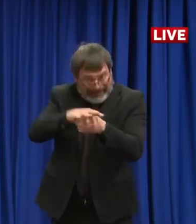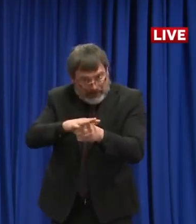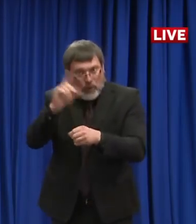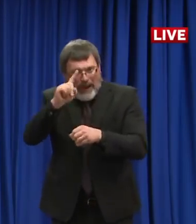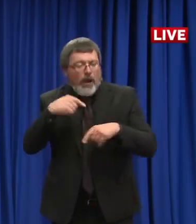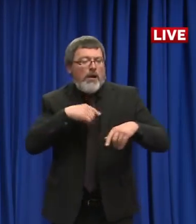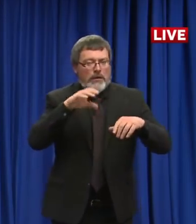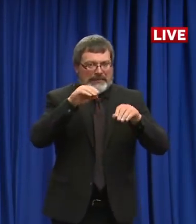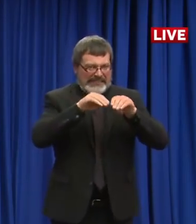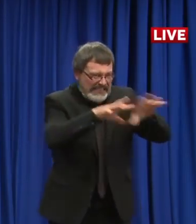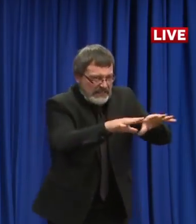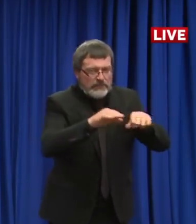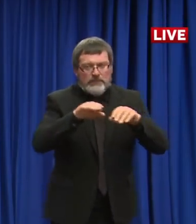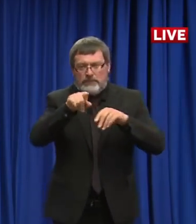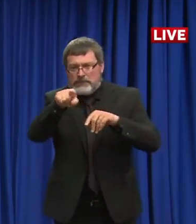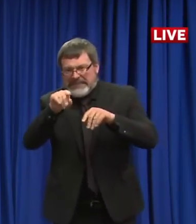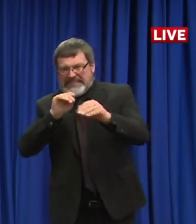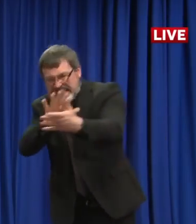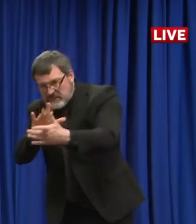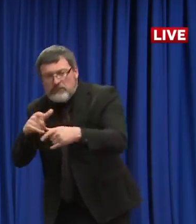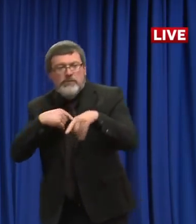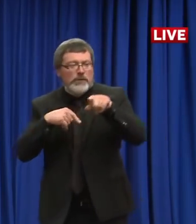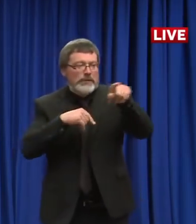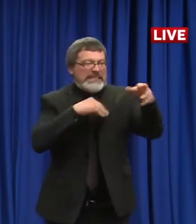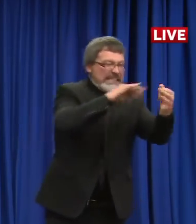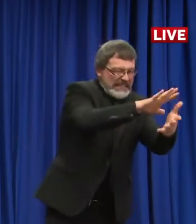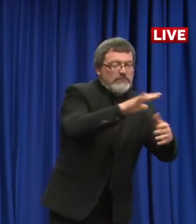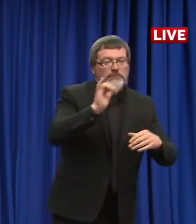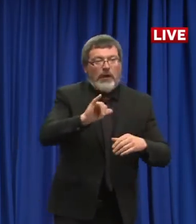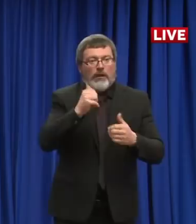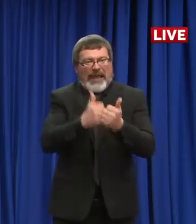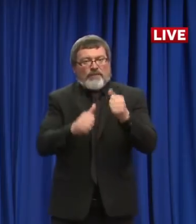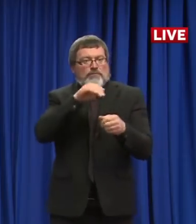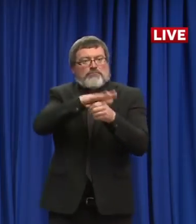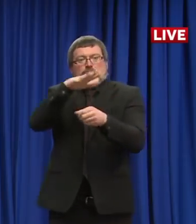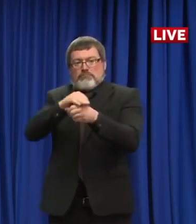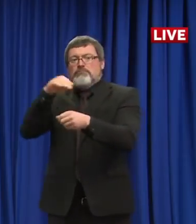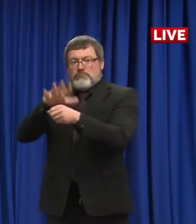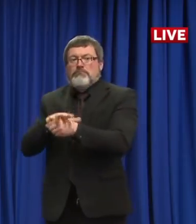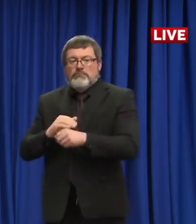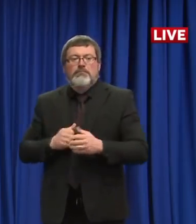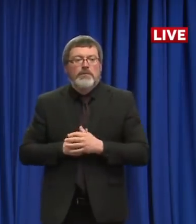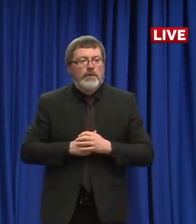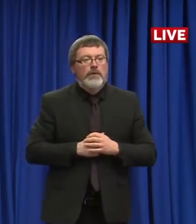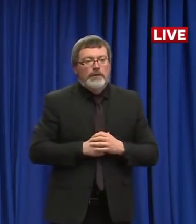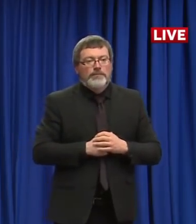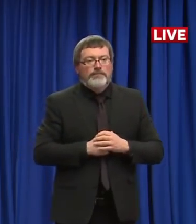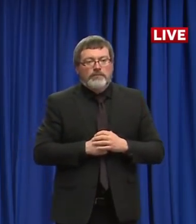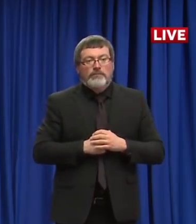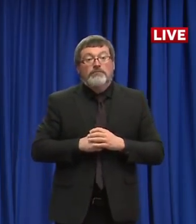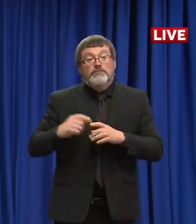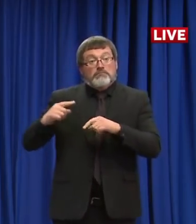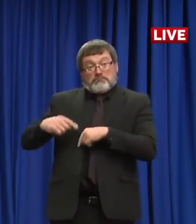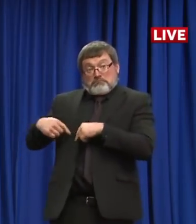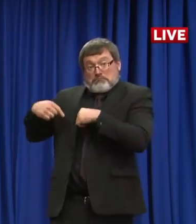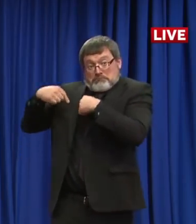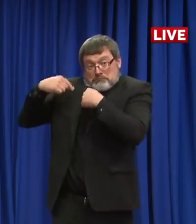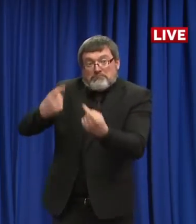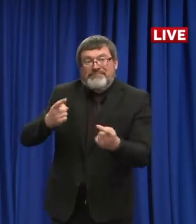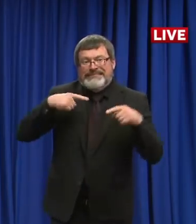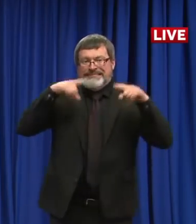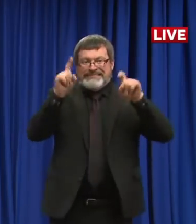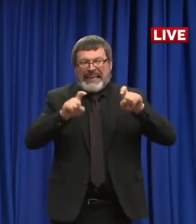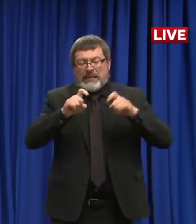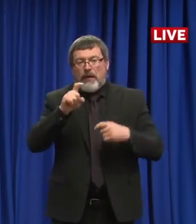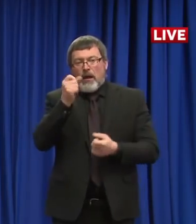numbers. We have tested 11,847 people in New Hampshire to date.